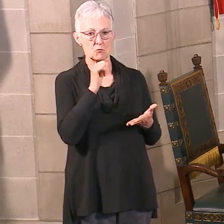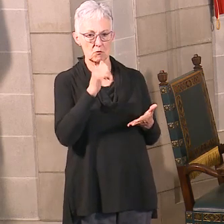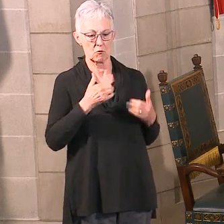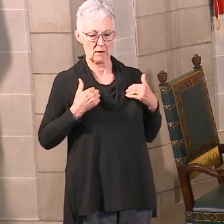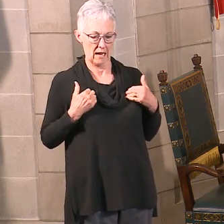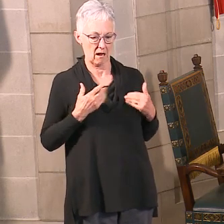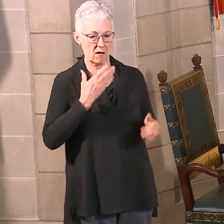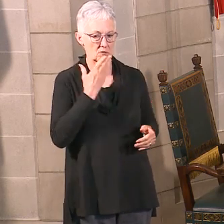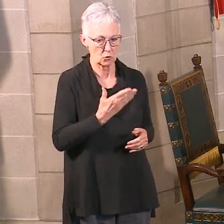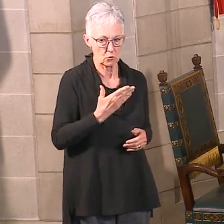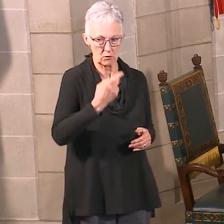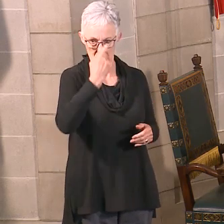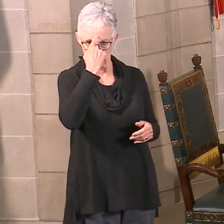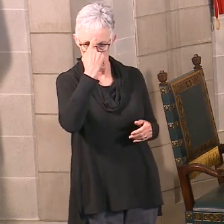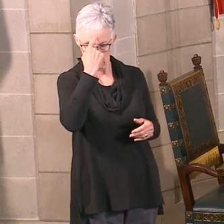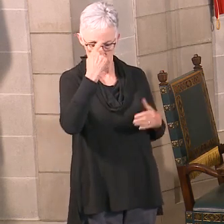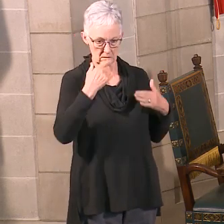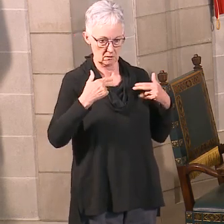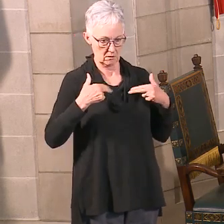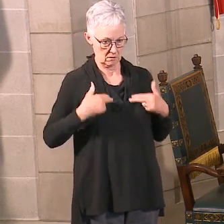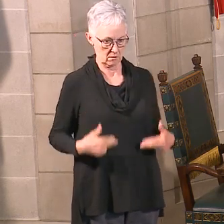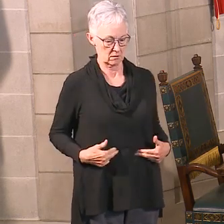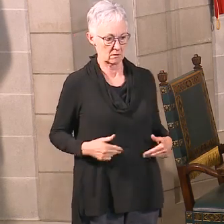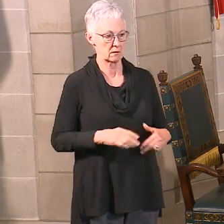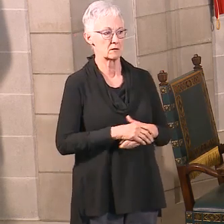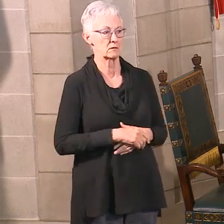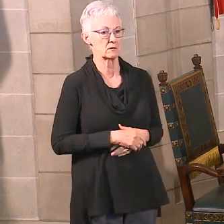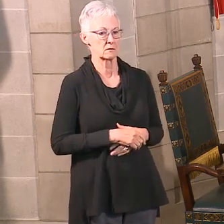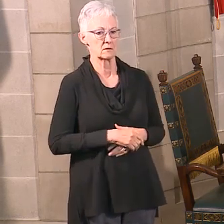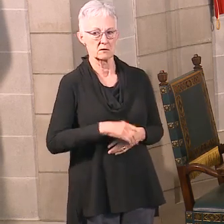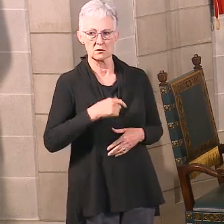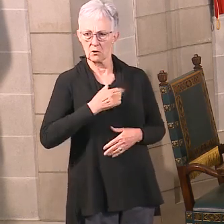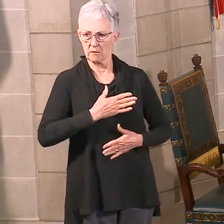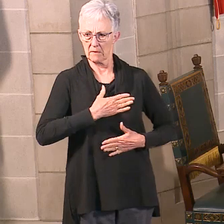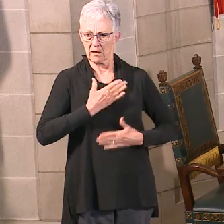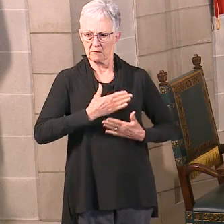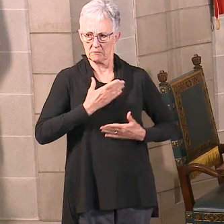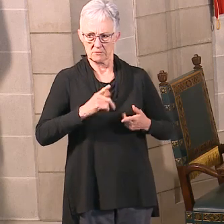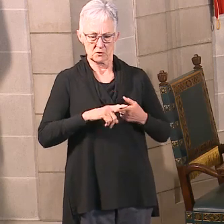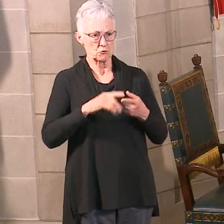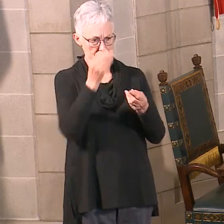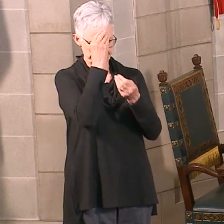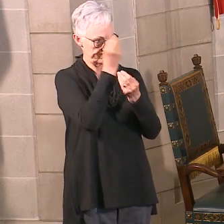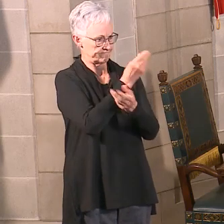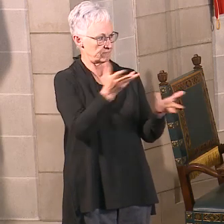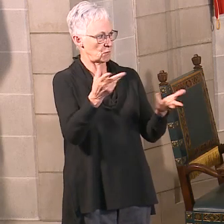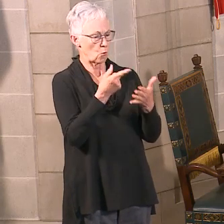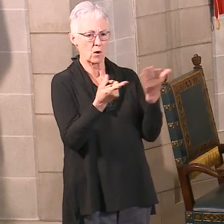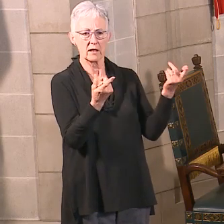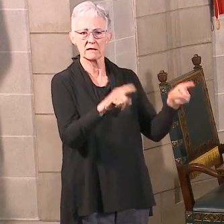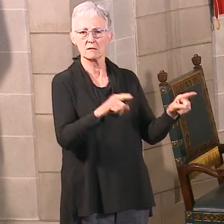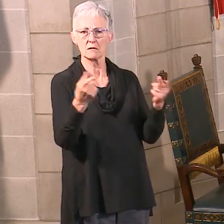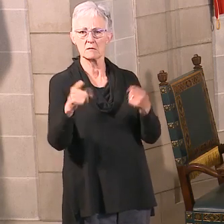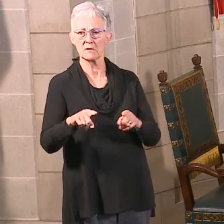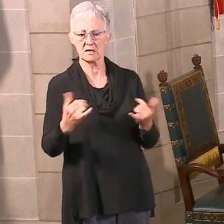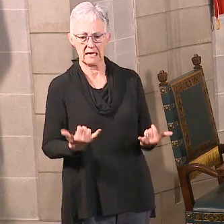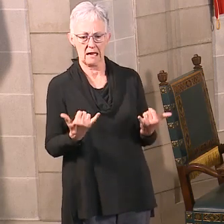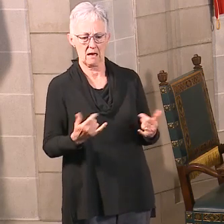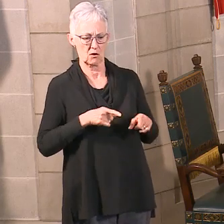I do appreciate the opportunity to talk about what is happening in the world of behavioral health during this particular emergency.